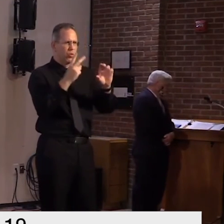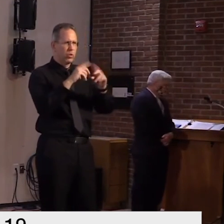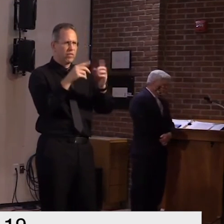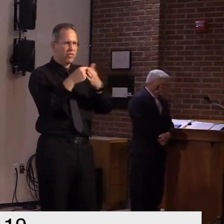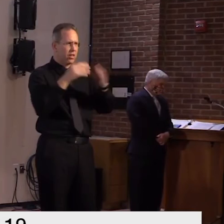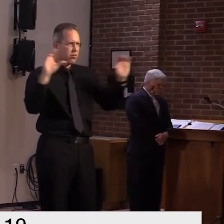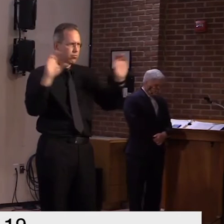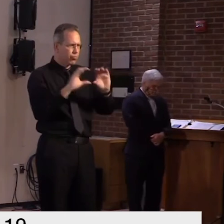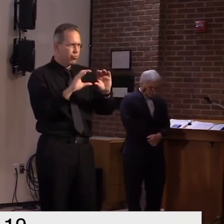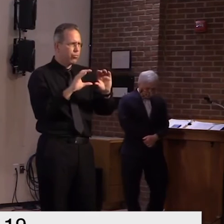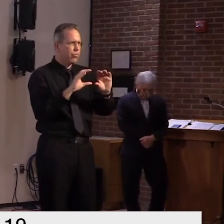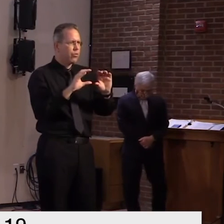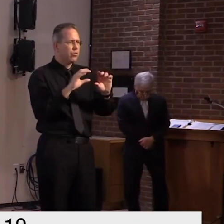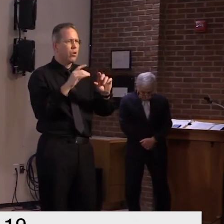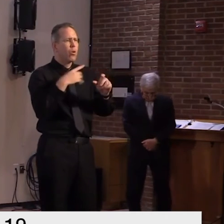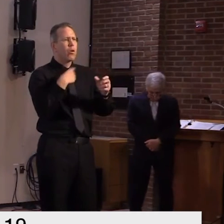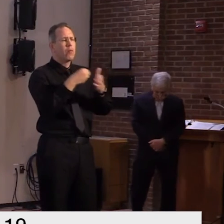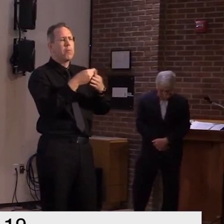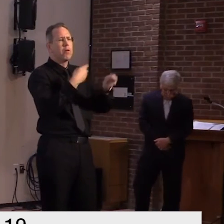the barton chronicle